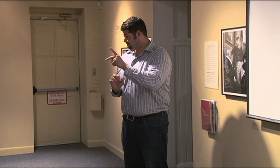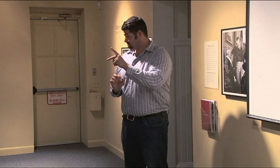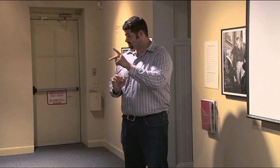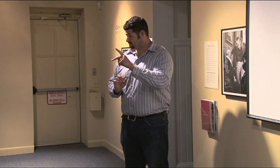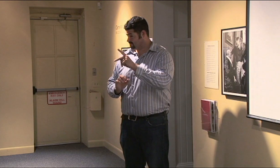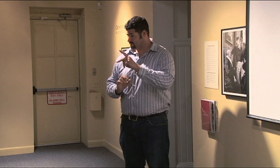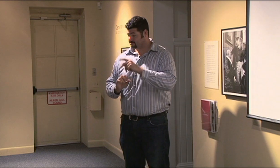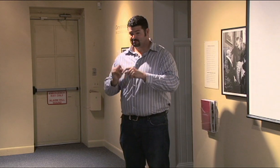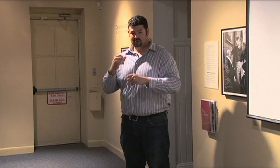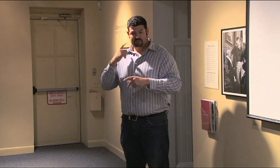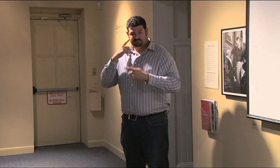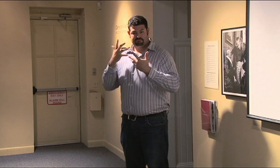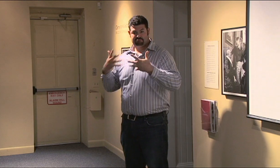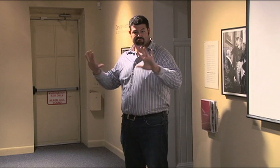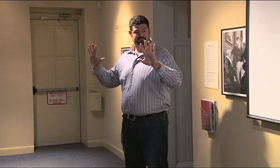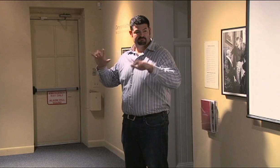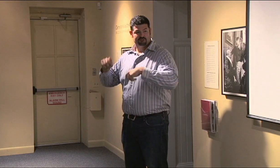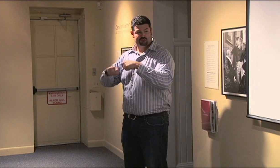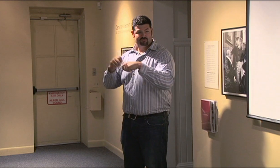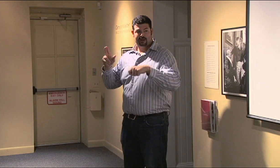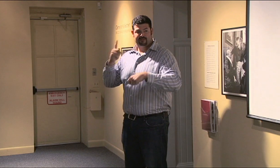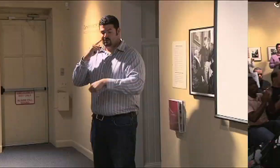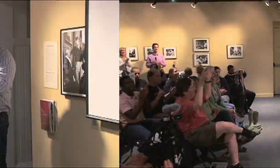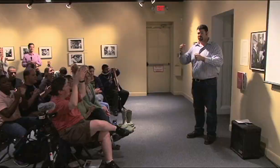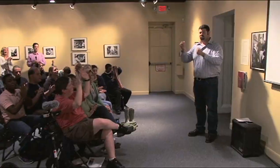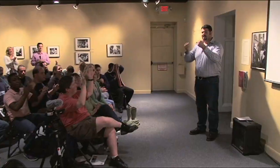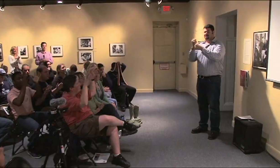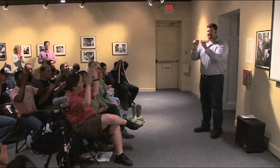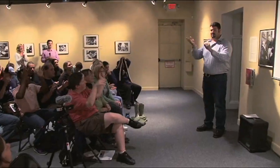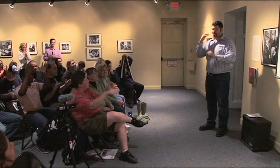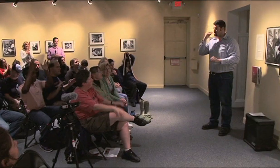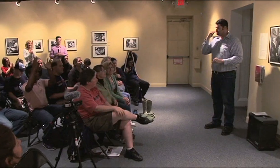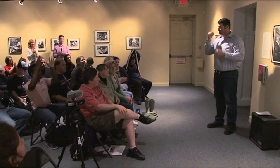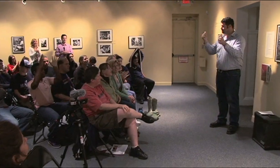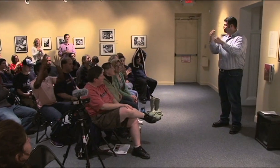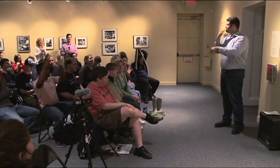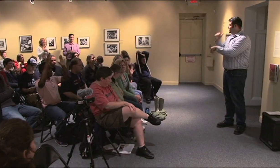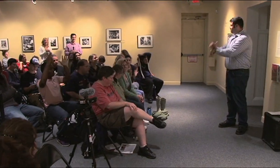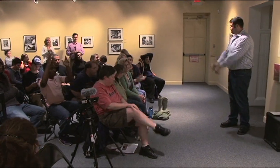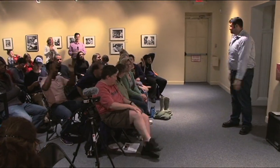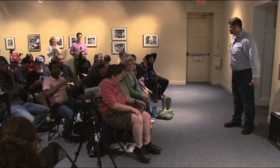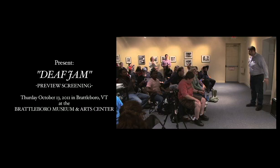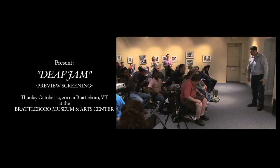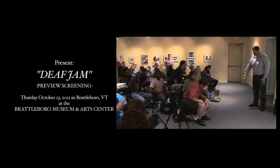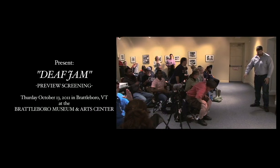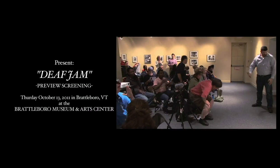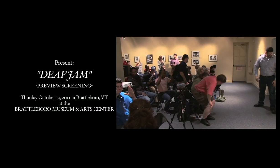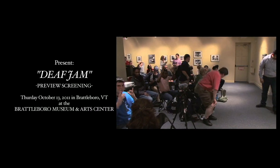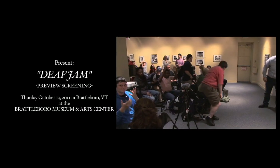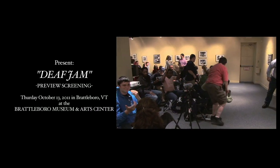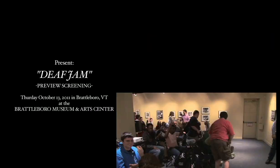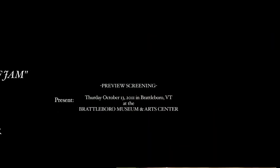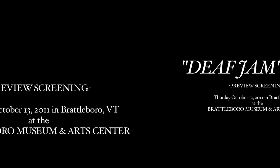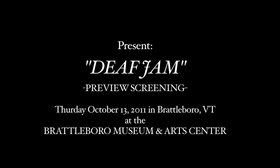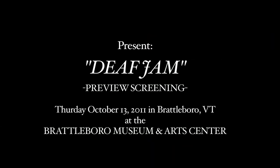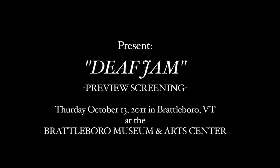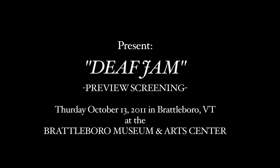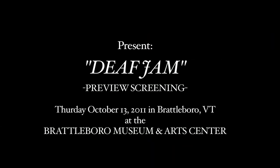So don't apologize. I think that wraps it up for the evening. Thank you all for coming. Great evening.